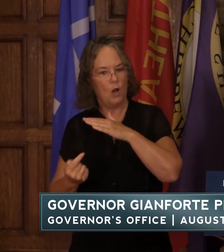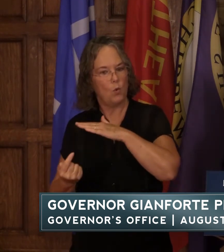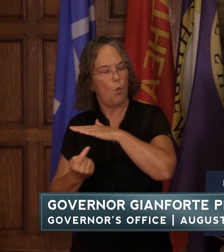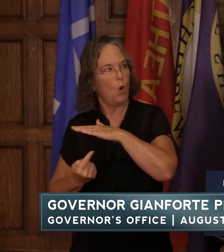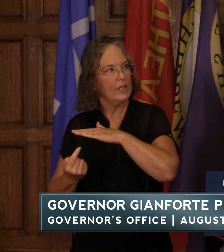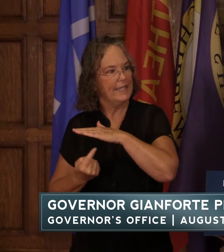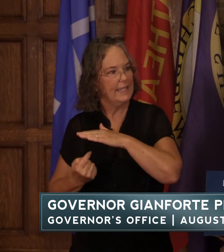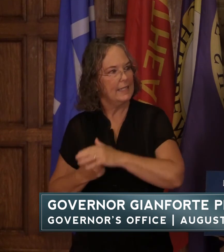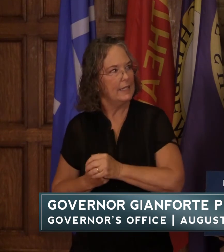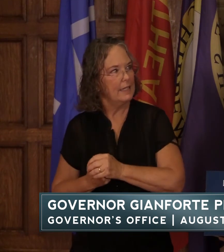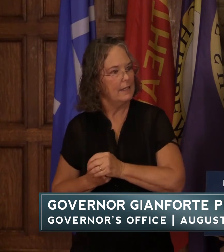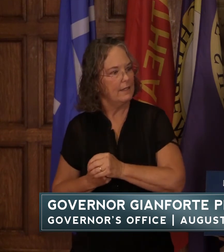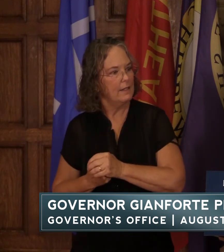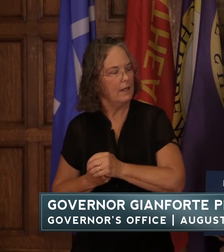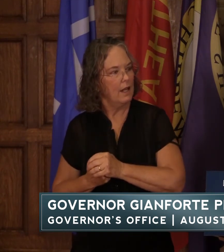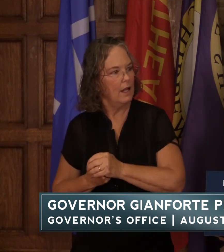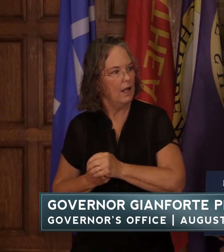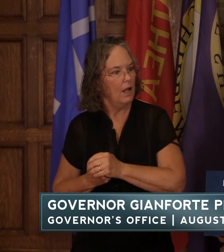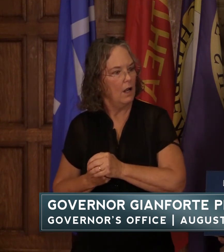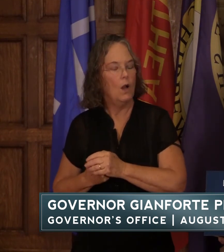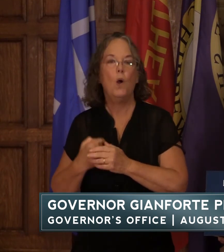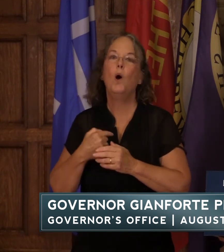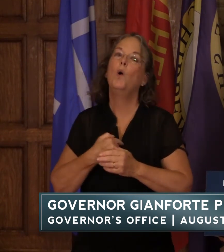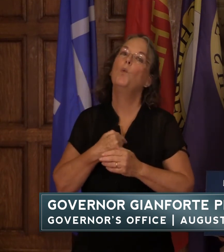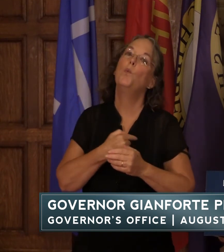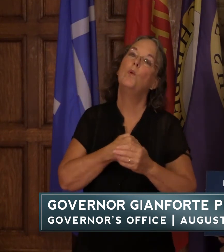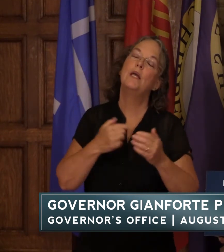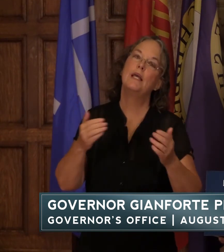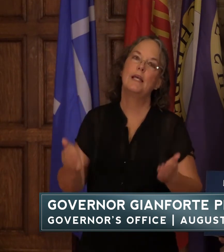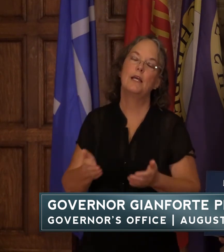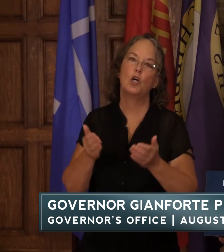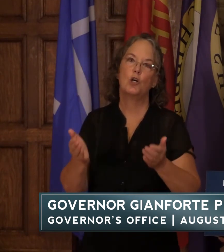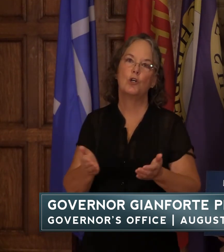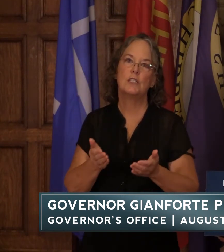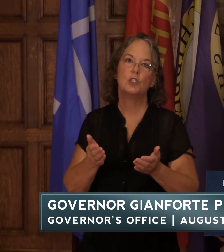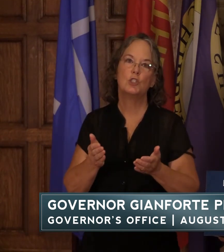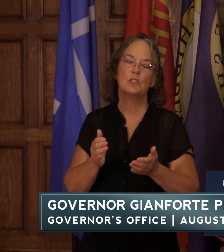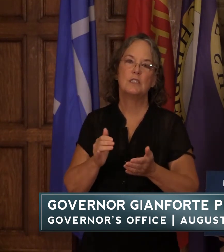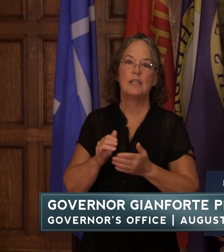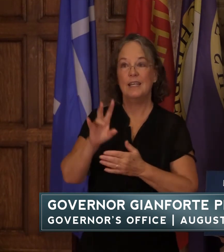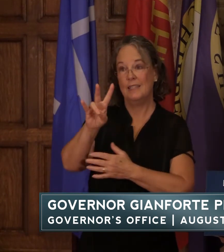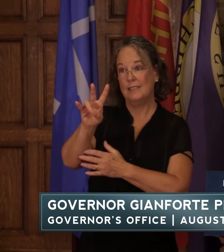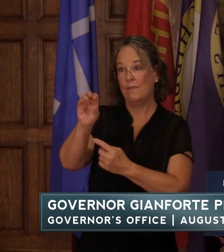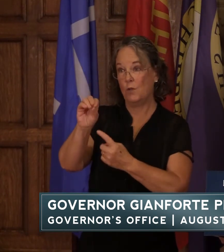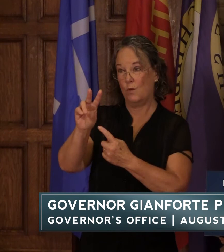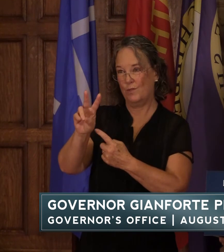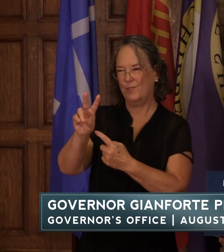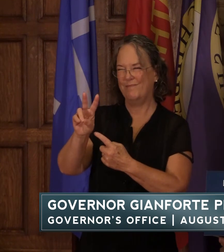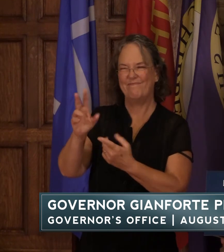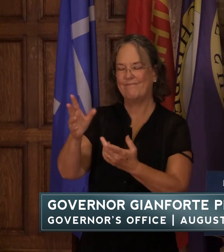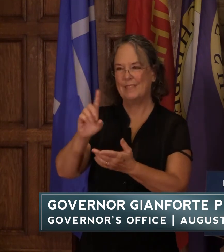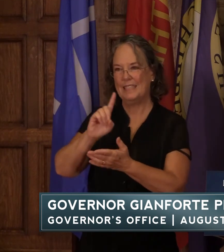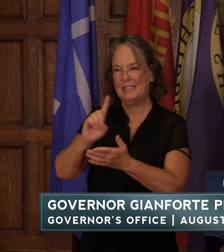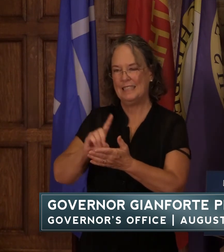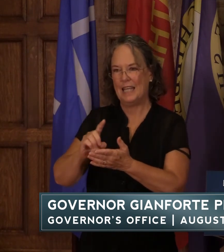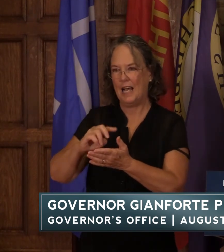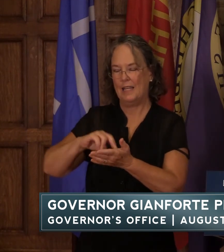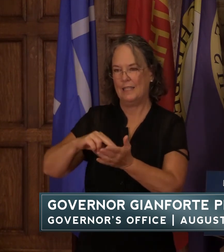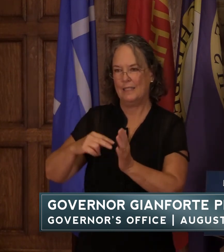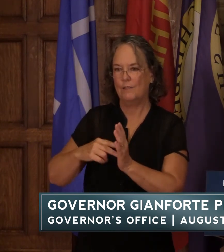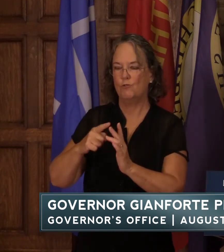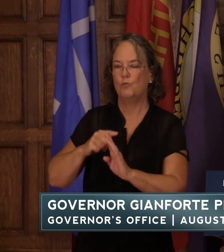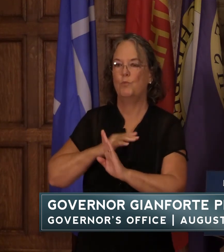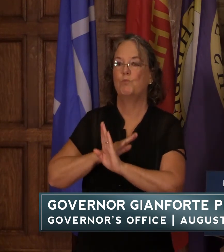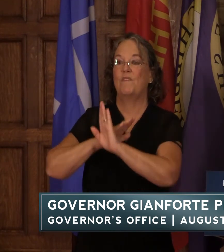so we encourage um the 702 was designed to prevent